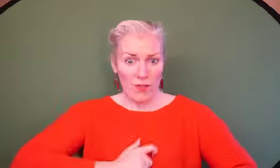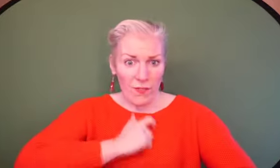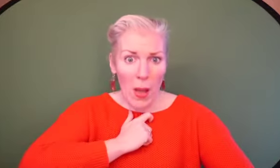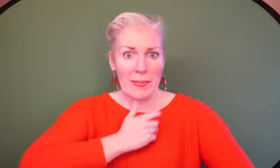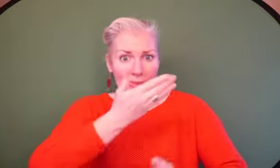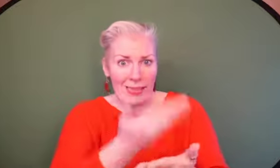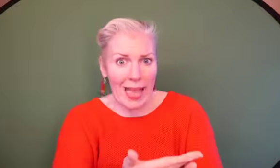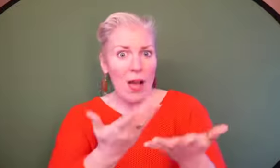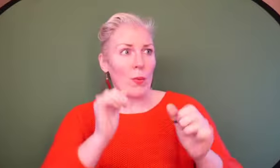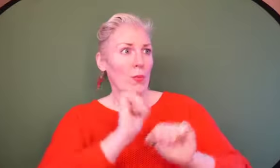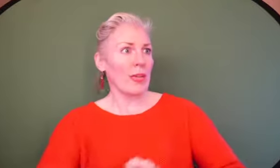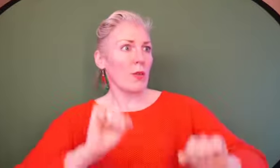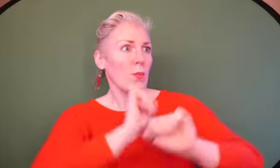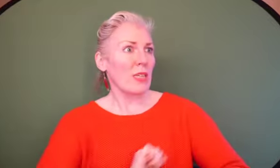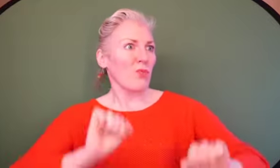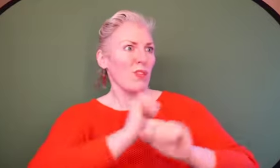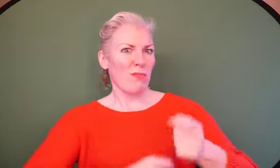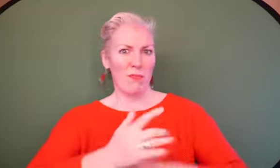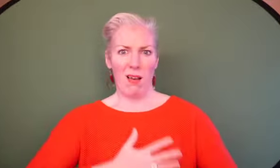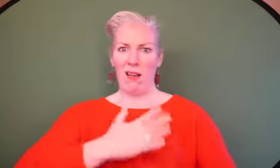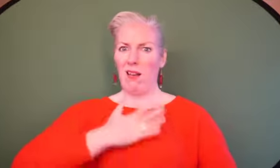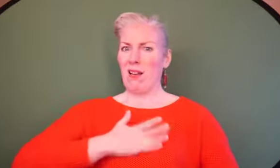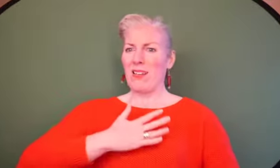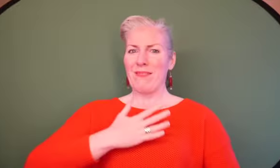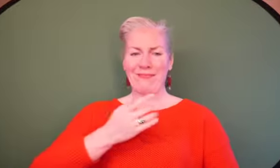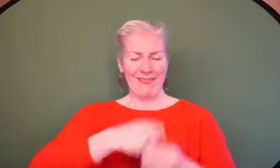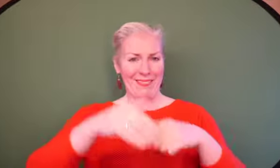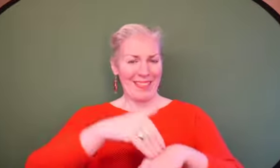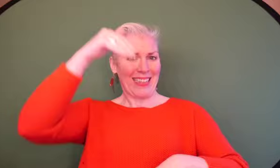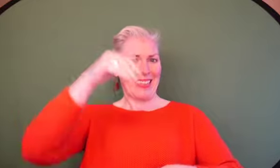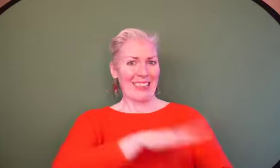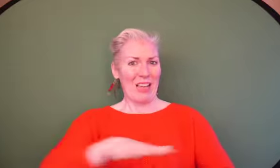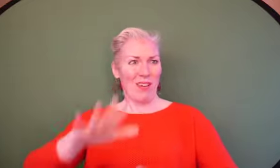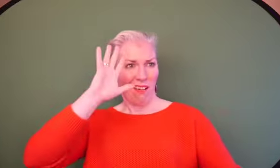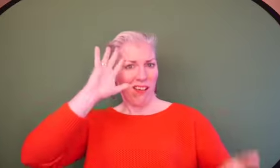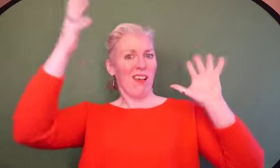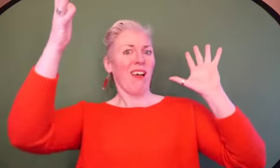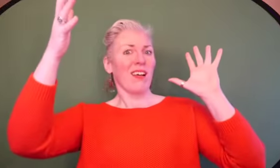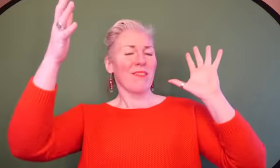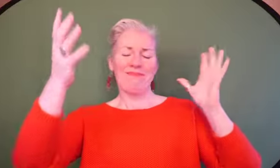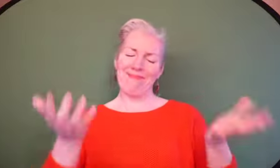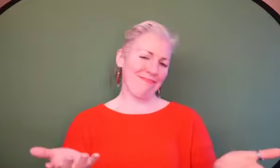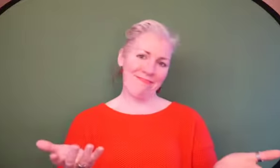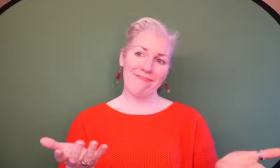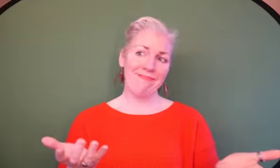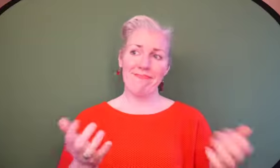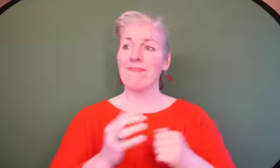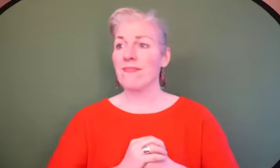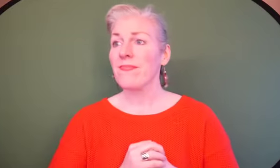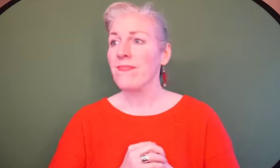And then you use out that You use The stardom is to